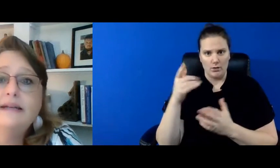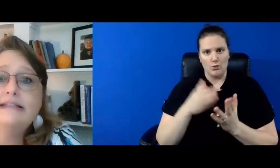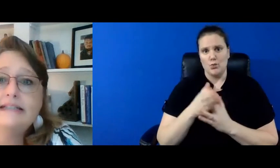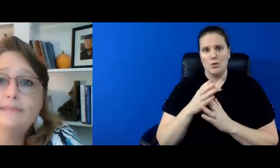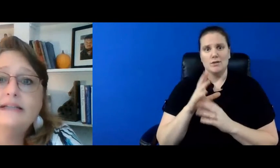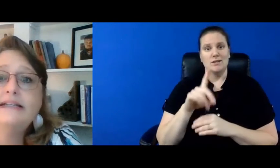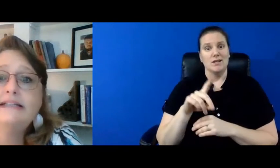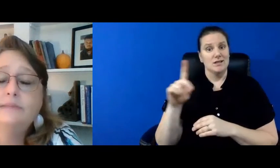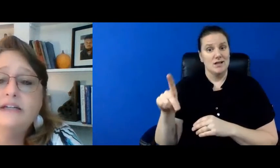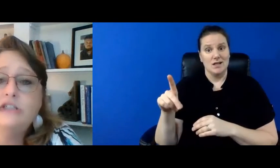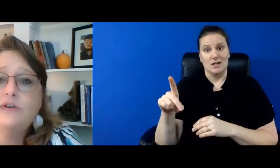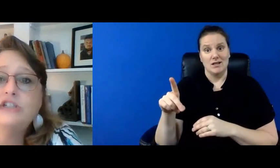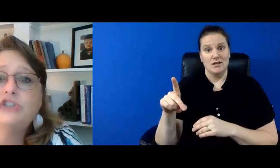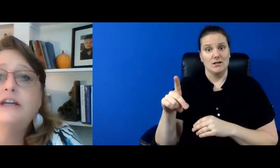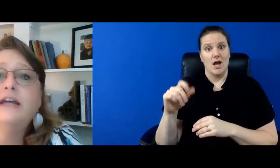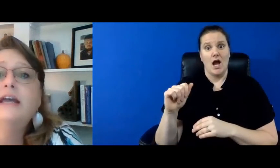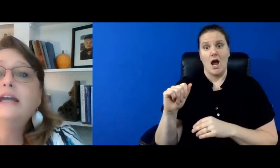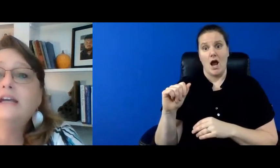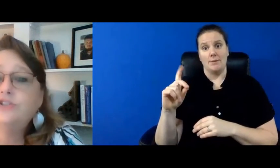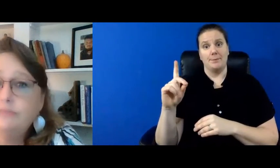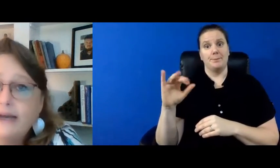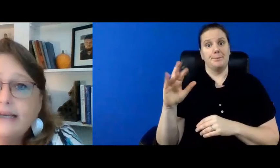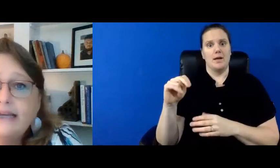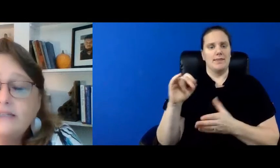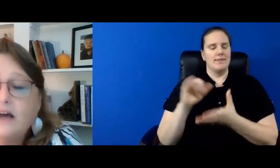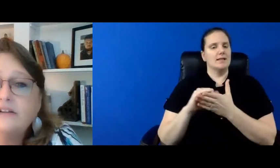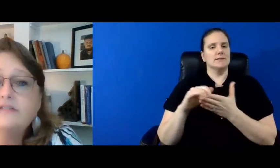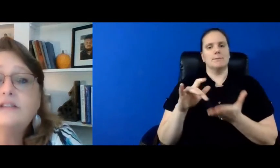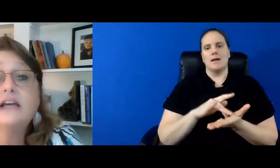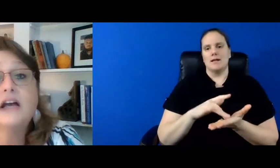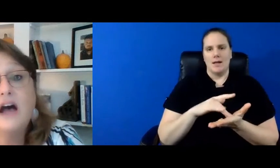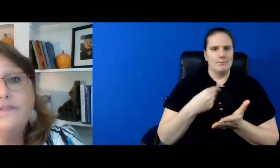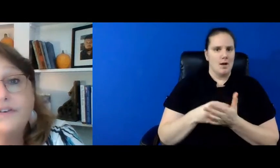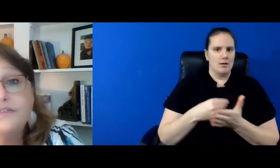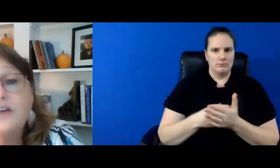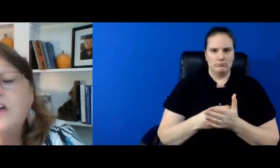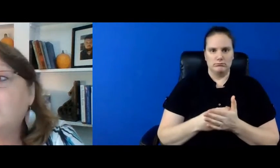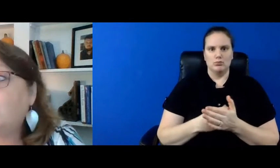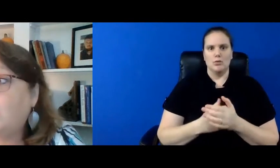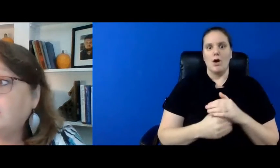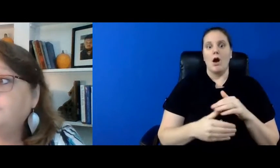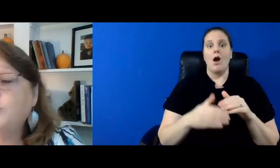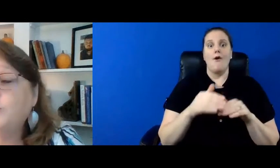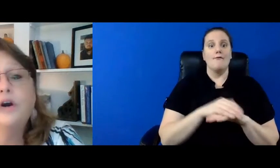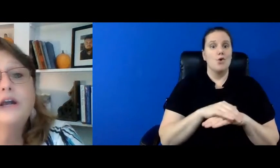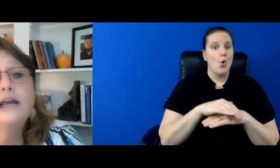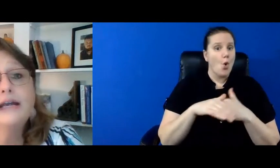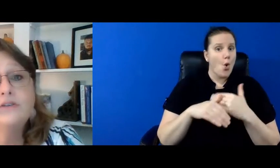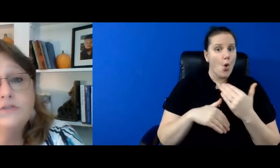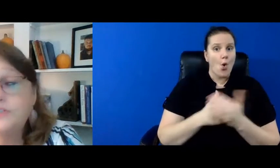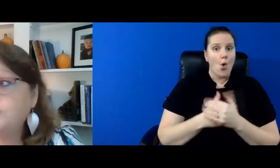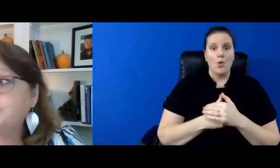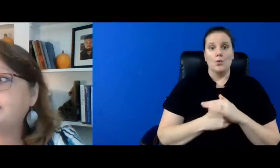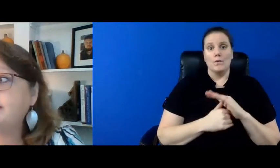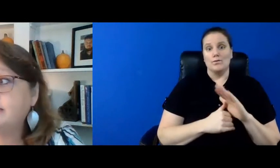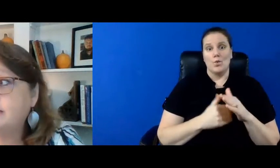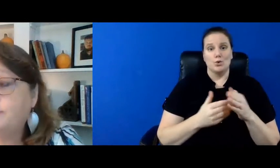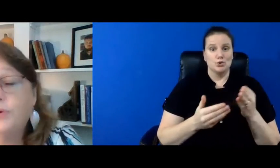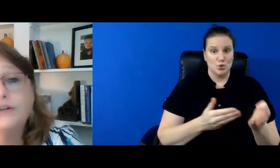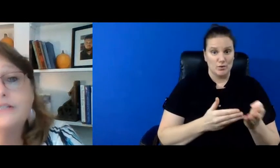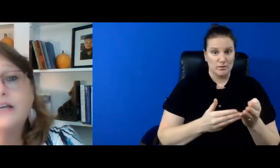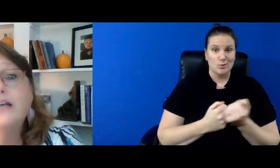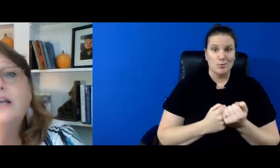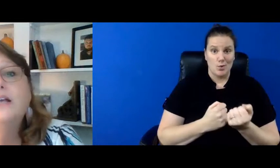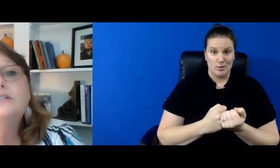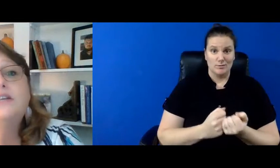developmental disabilities administration it's your medicaid dollars that covers all of your services and